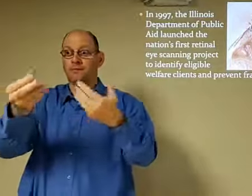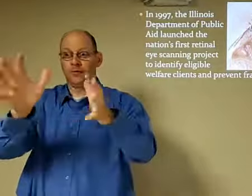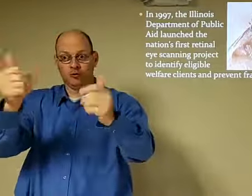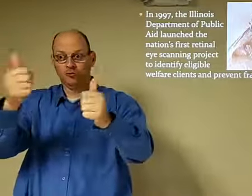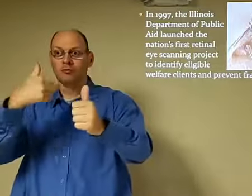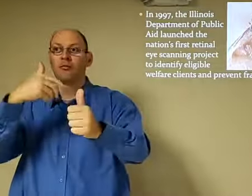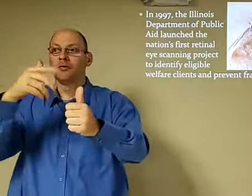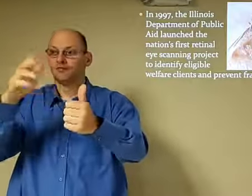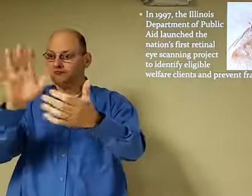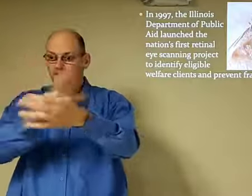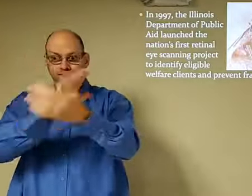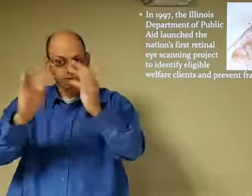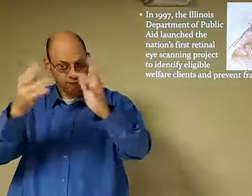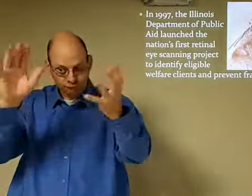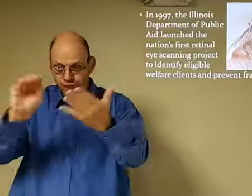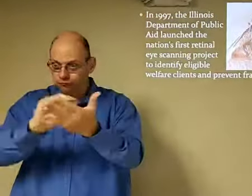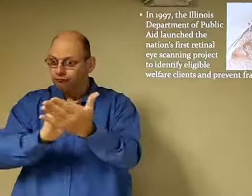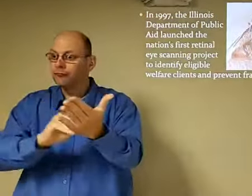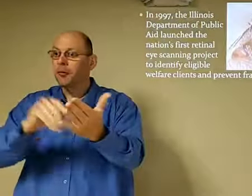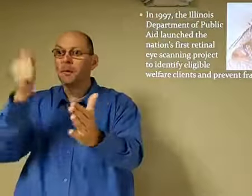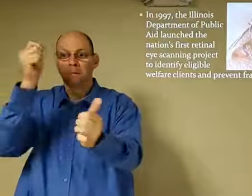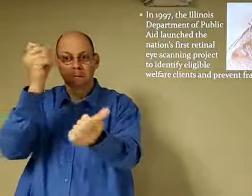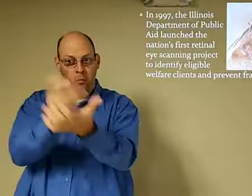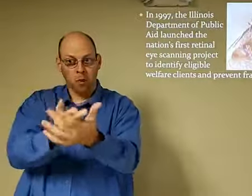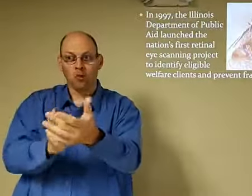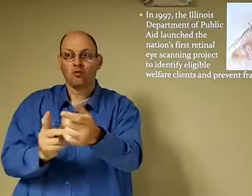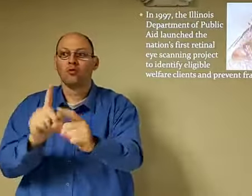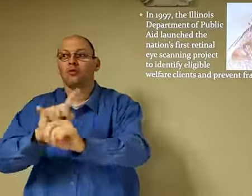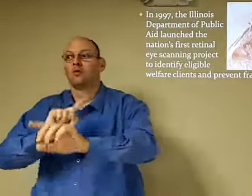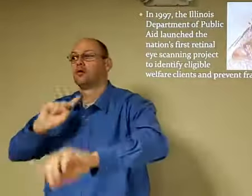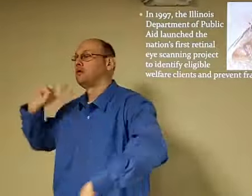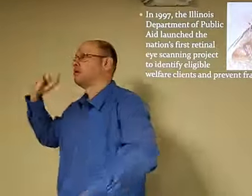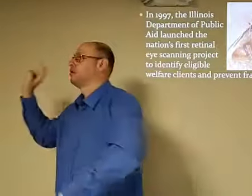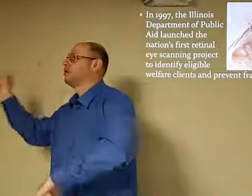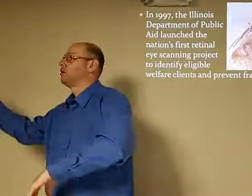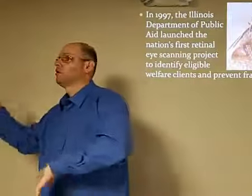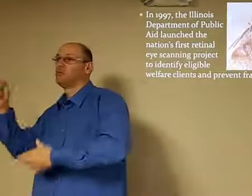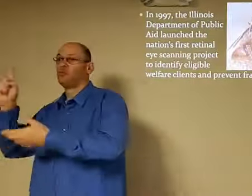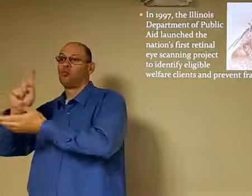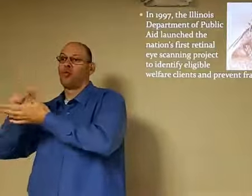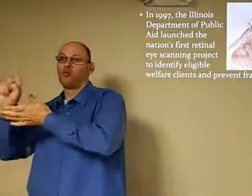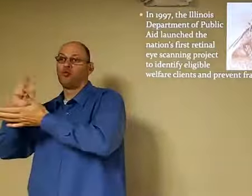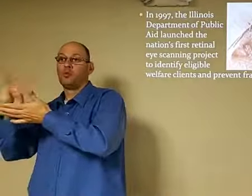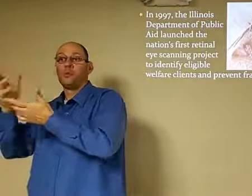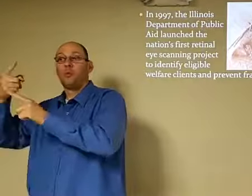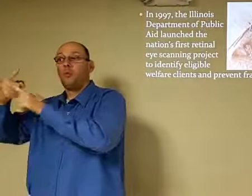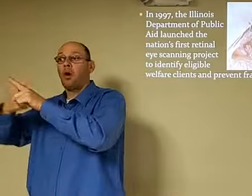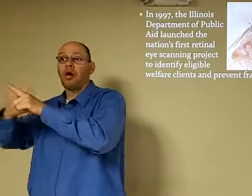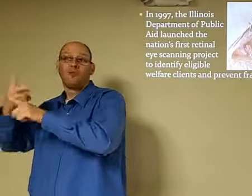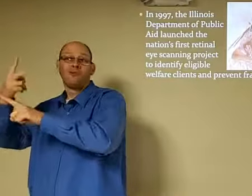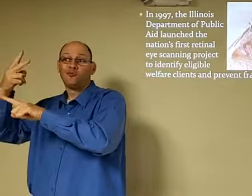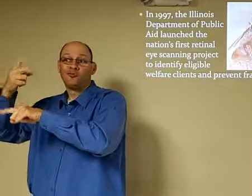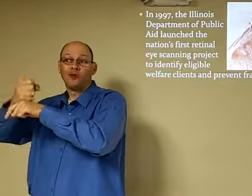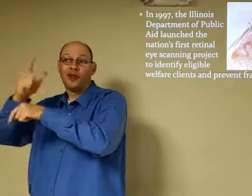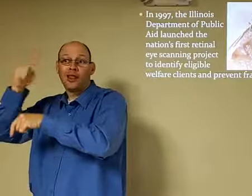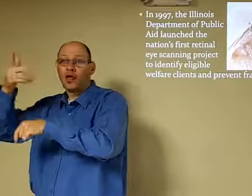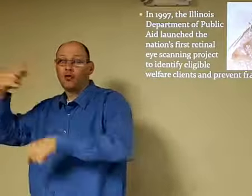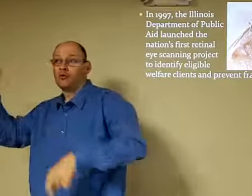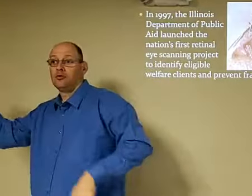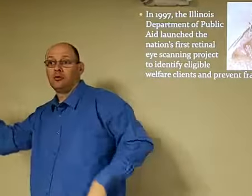So, someone would go in and present their name and so forth. They'd fill out, you the paperwork, be approved. Maybe one or two weeks later, a month or two weeks